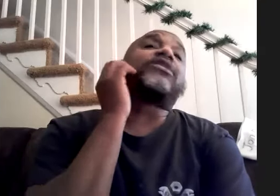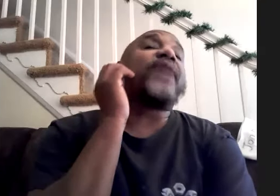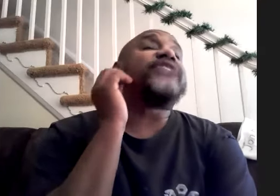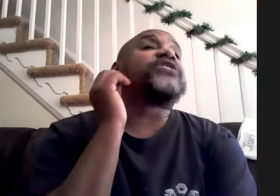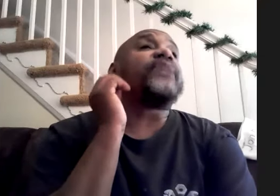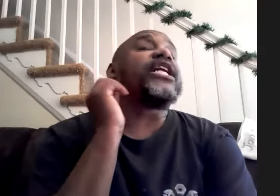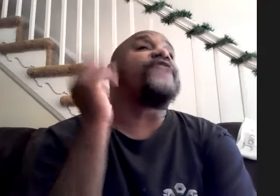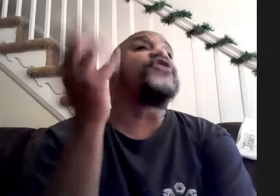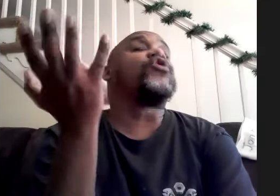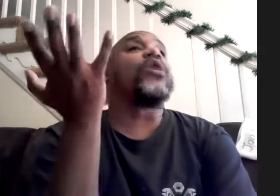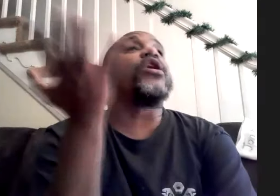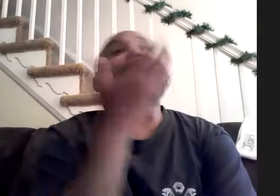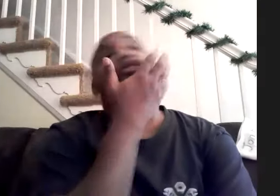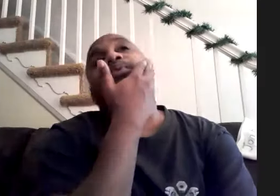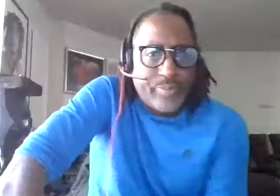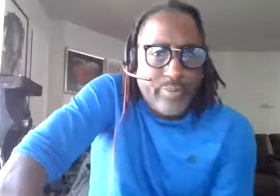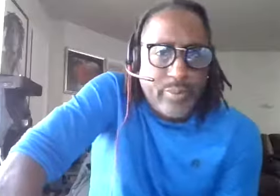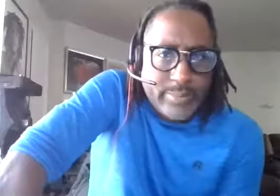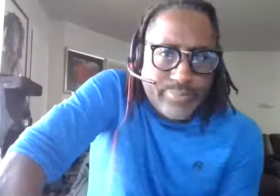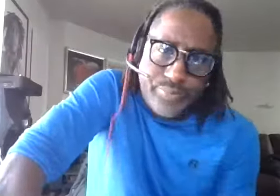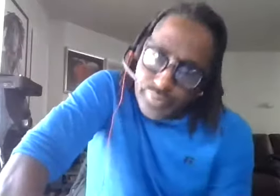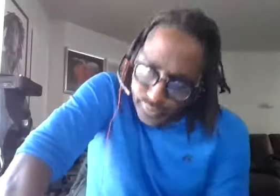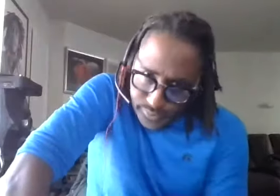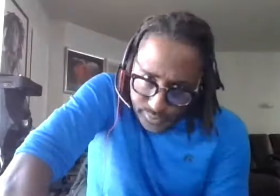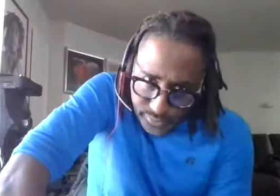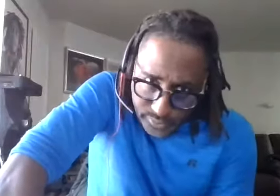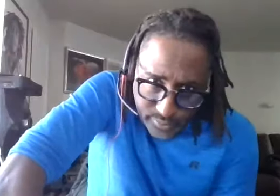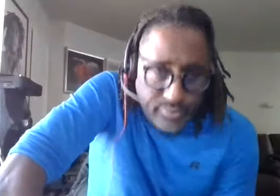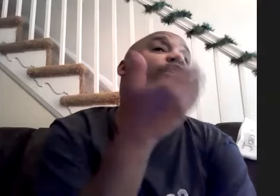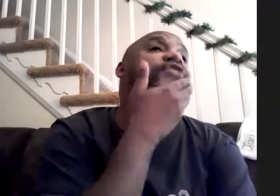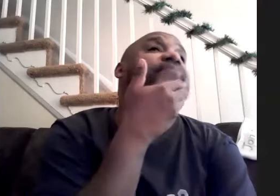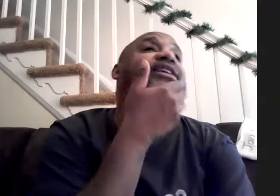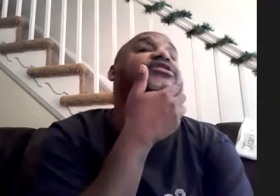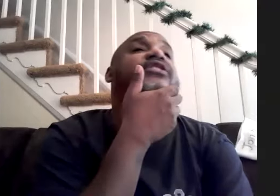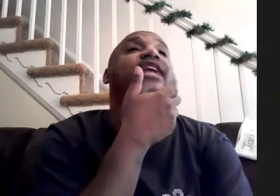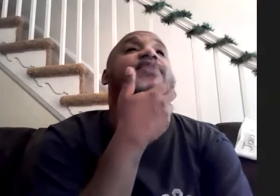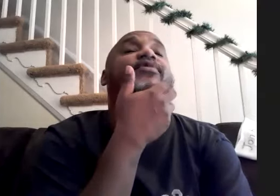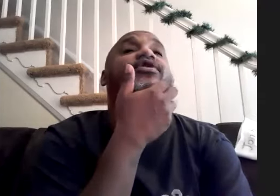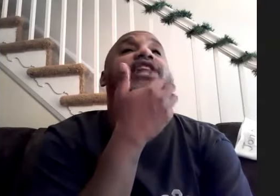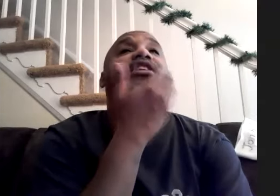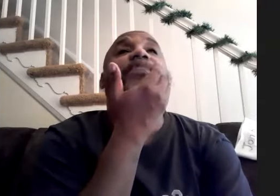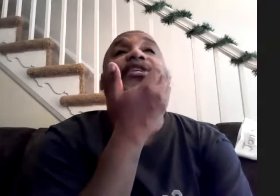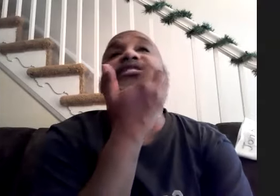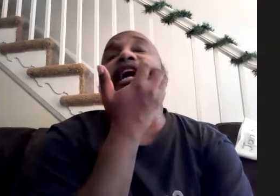connected connected well you have to know people where the thing about is a lot of people a lot of companies that